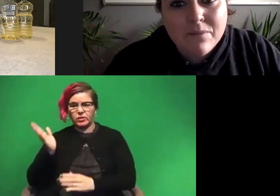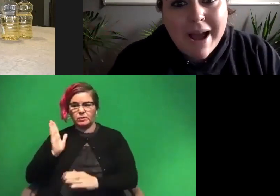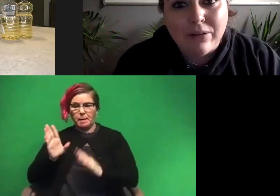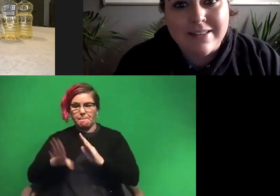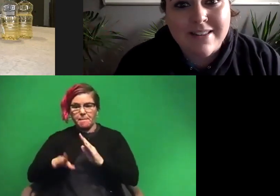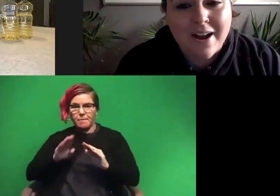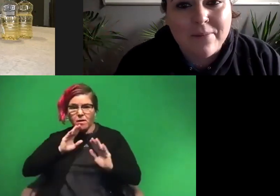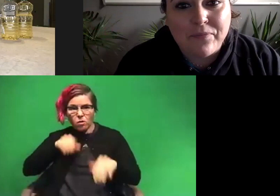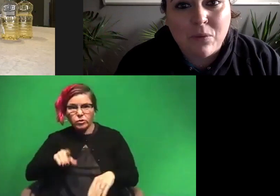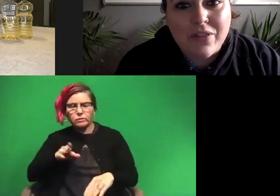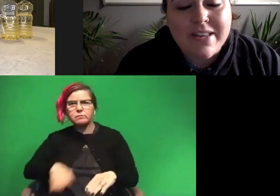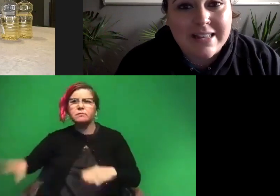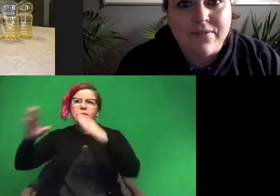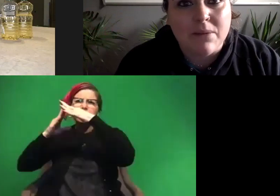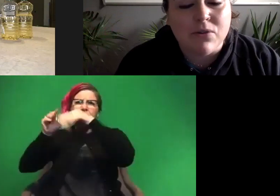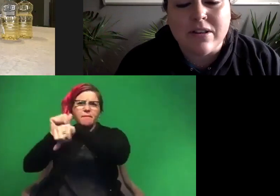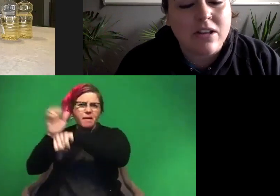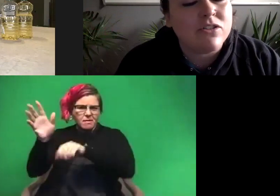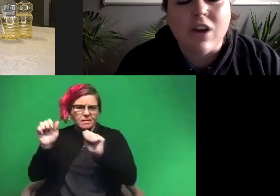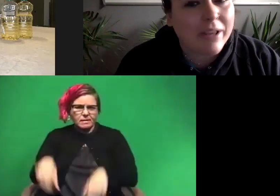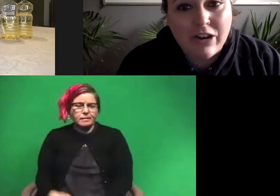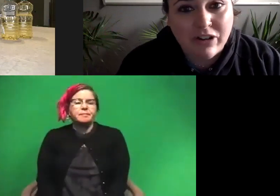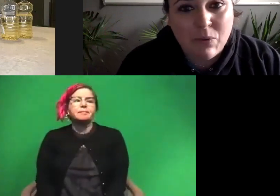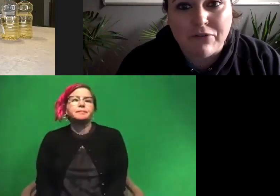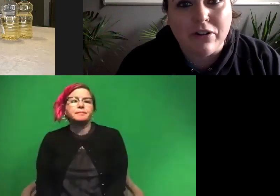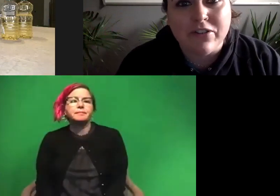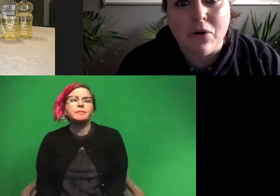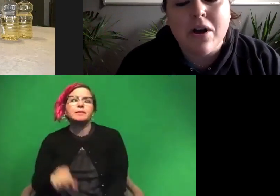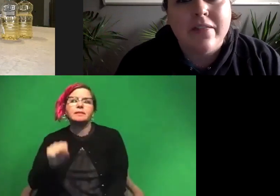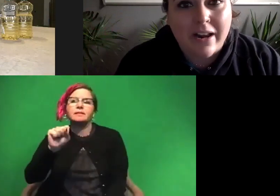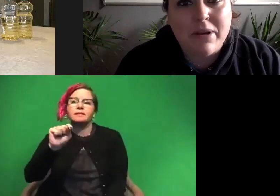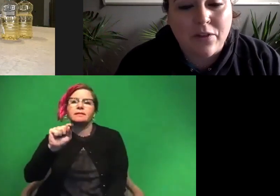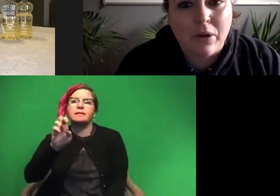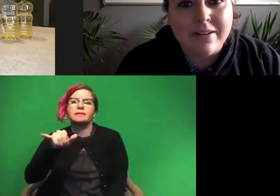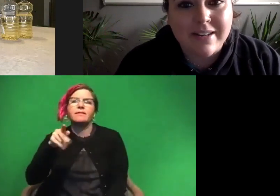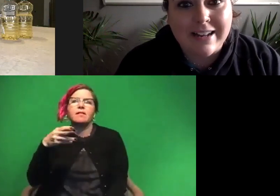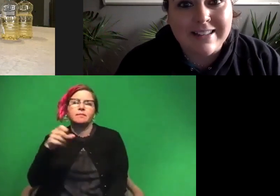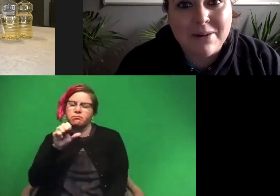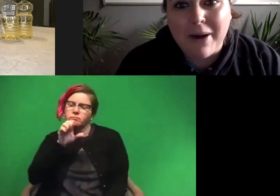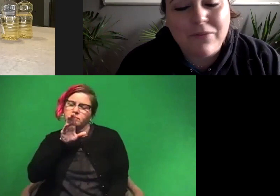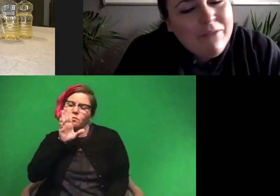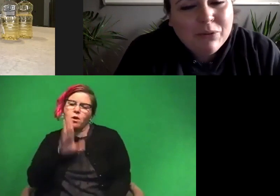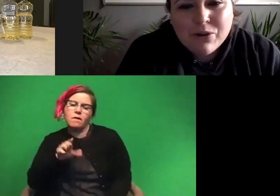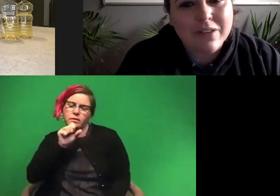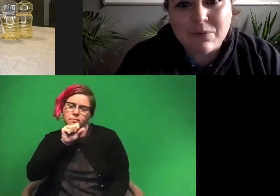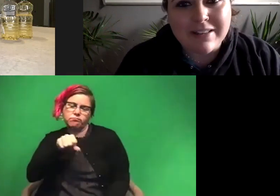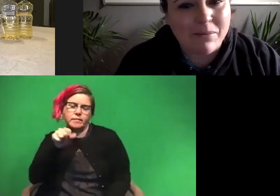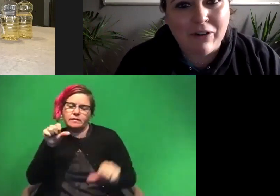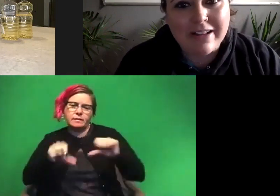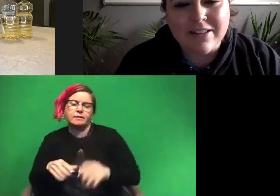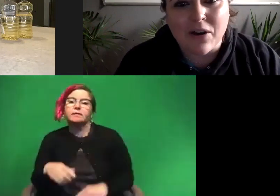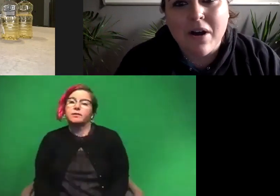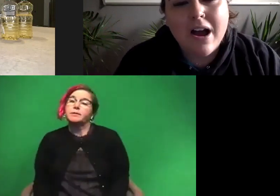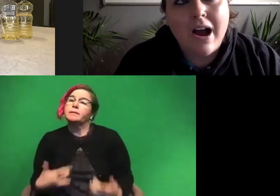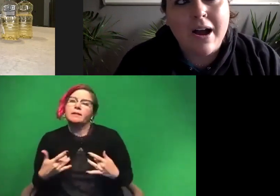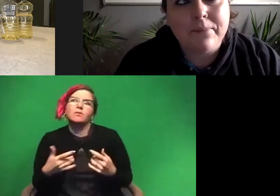of mountains with Stacy Phillips who is so engaging and wonderful. So that'll be another one to get excited about. Everything we're doing this week is going to